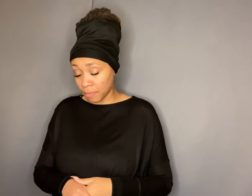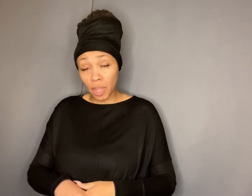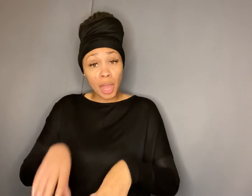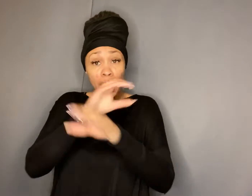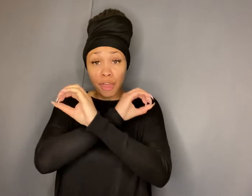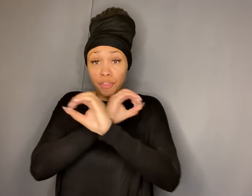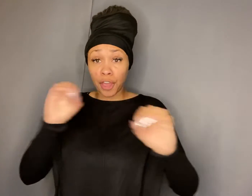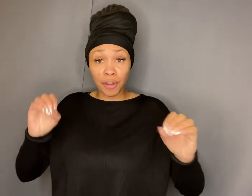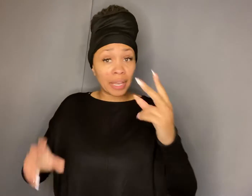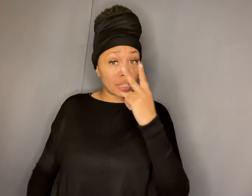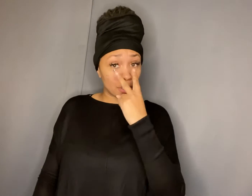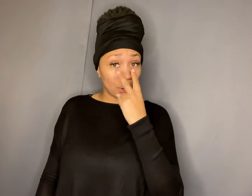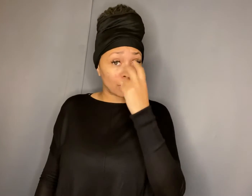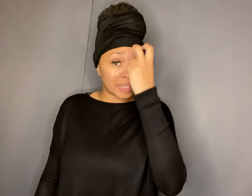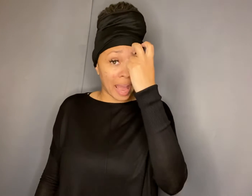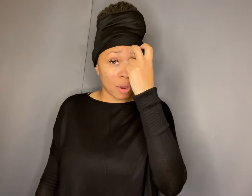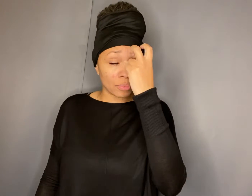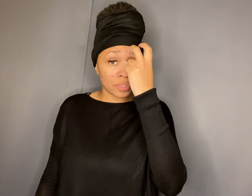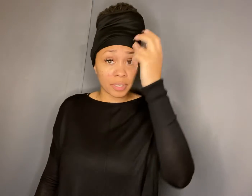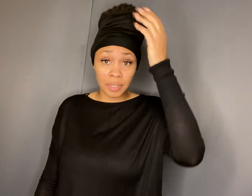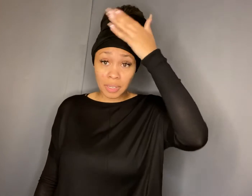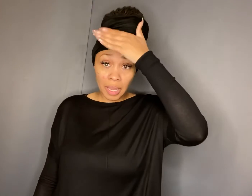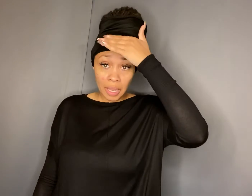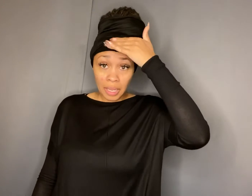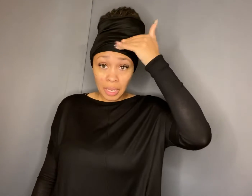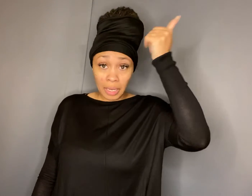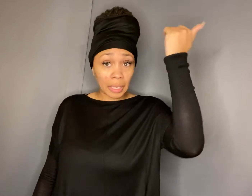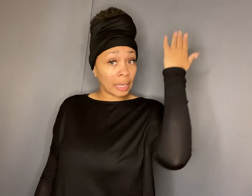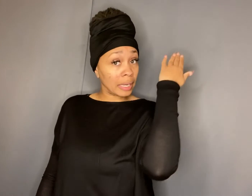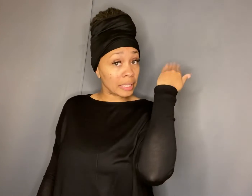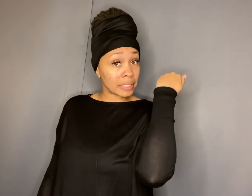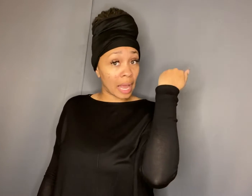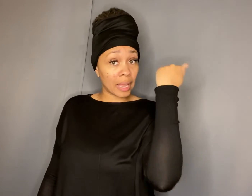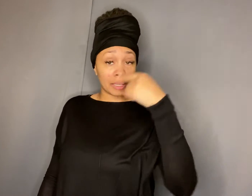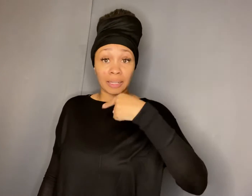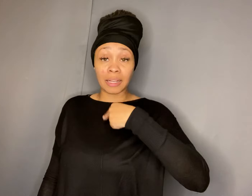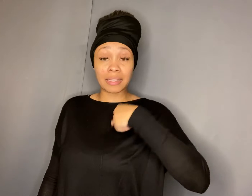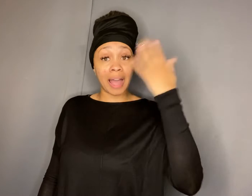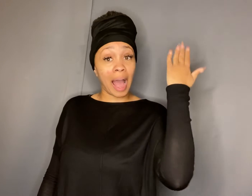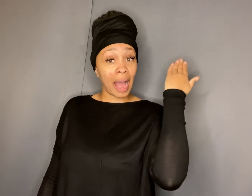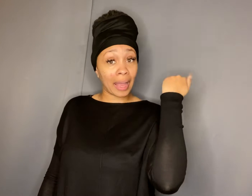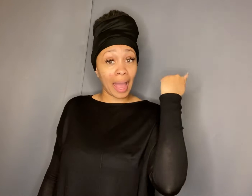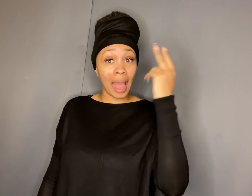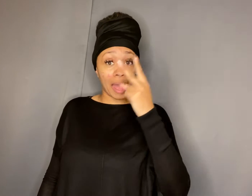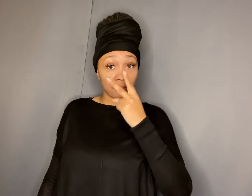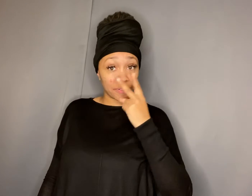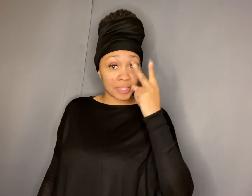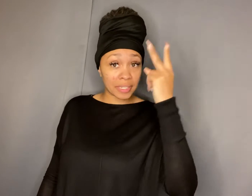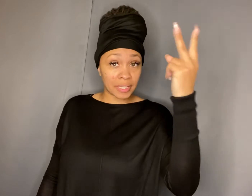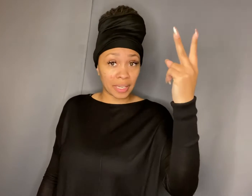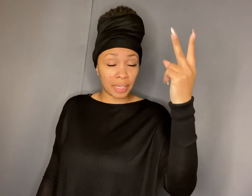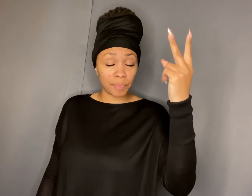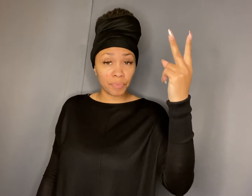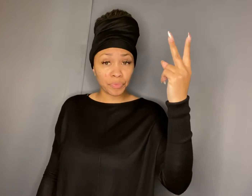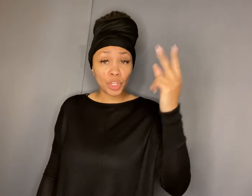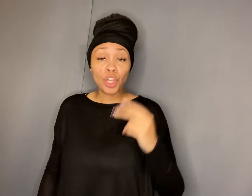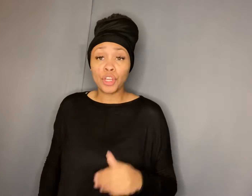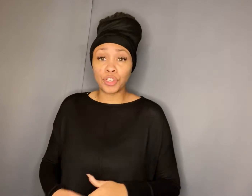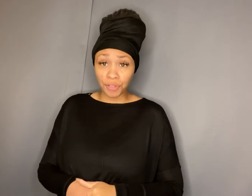there is no doubt because because i have seen your